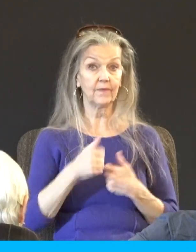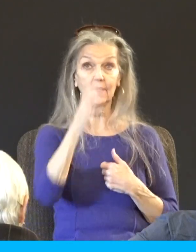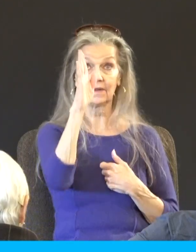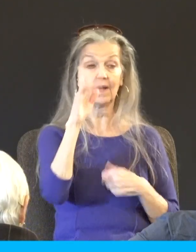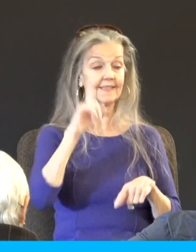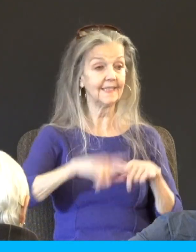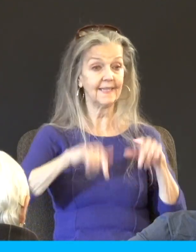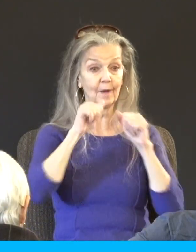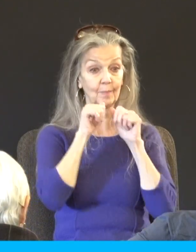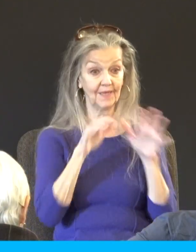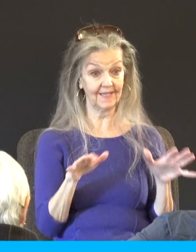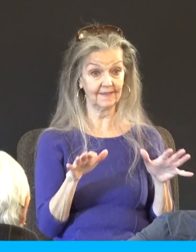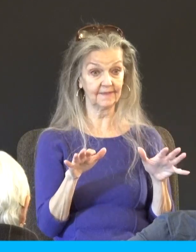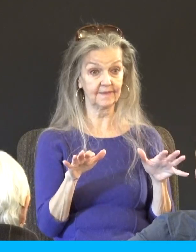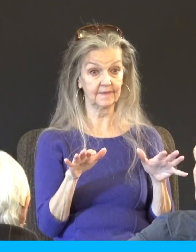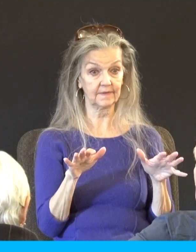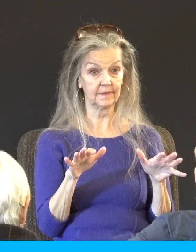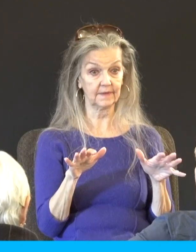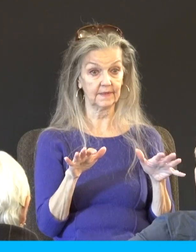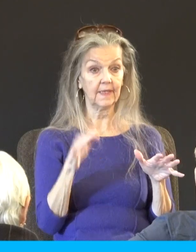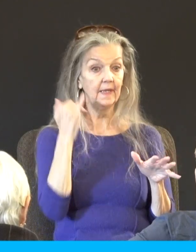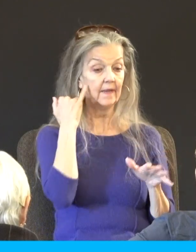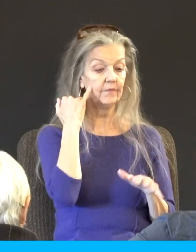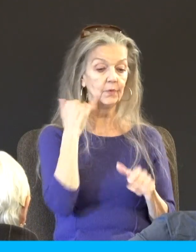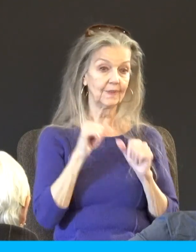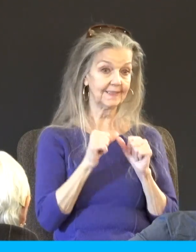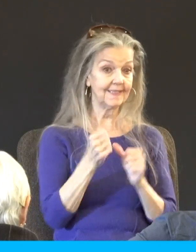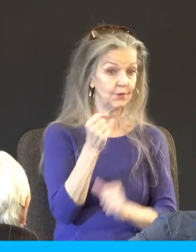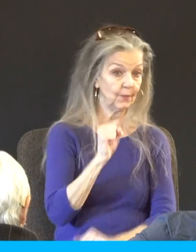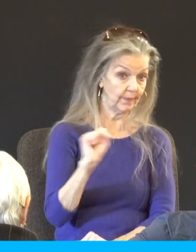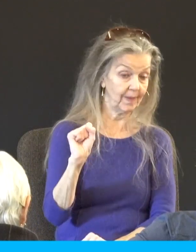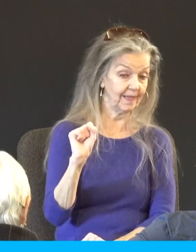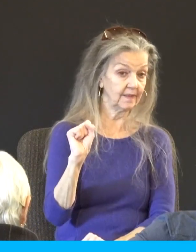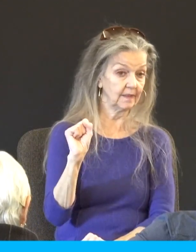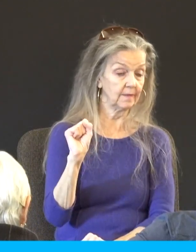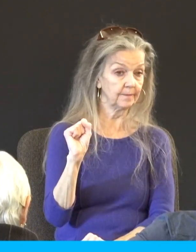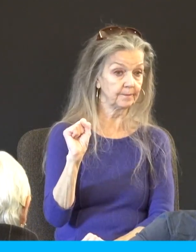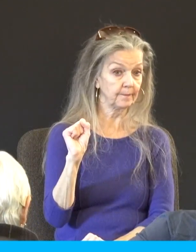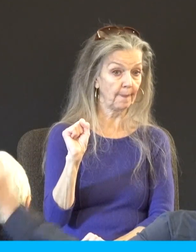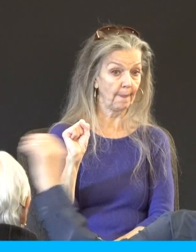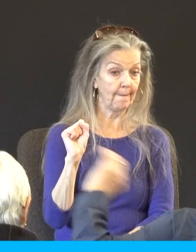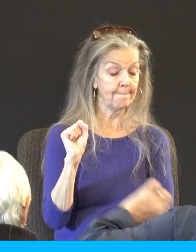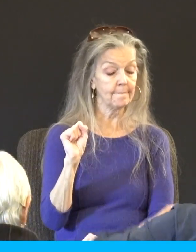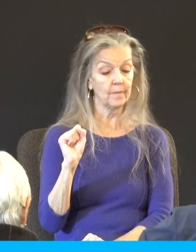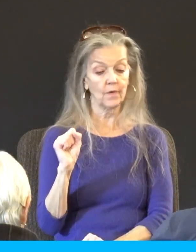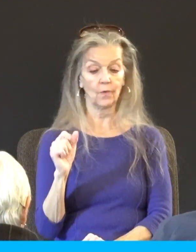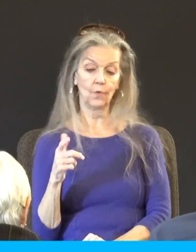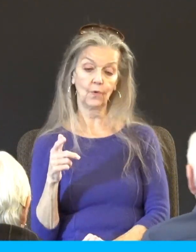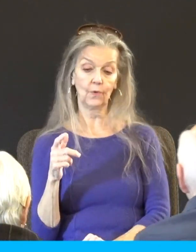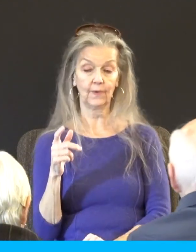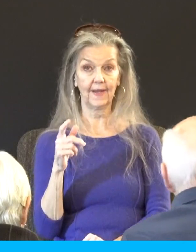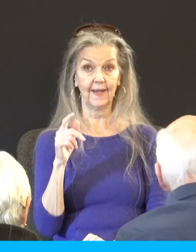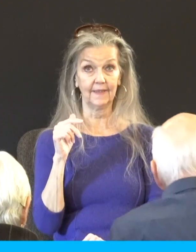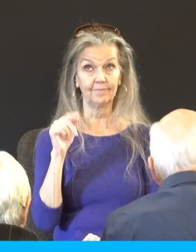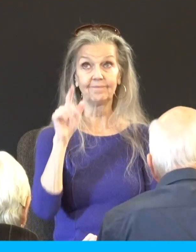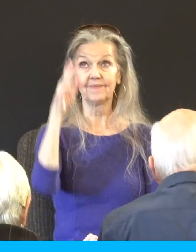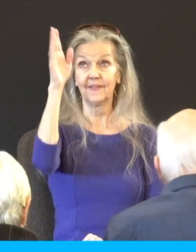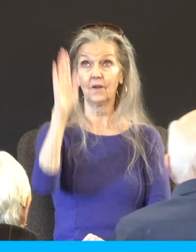then in many ways by walking in rebellion or what I see a lot in this generation having God on your terms well he doesn't really mean that or things have